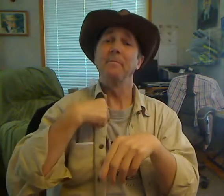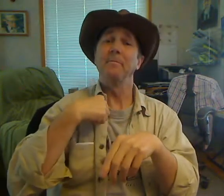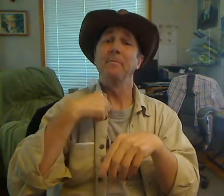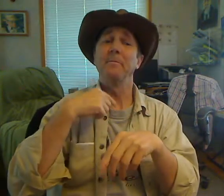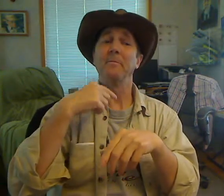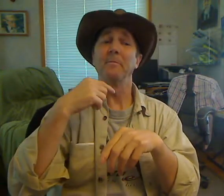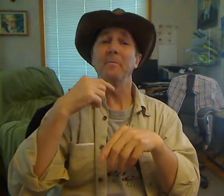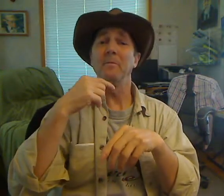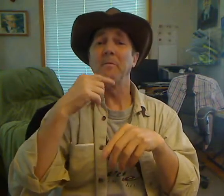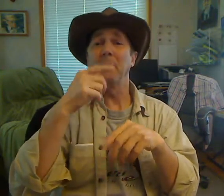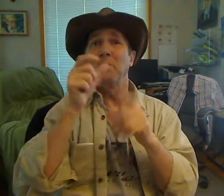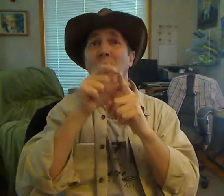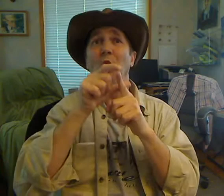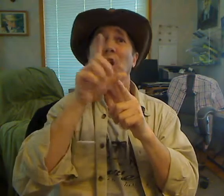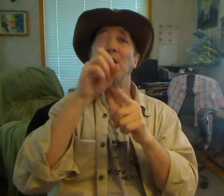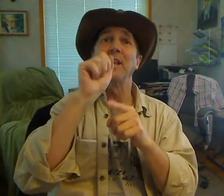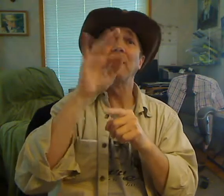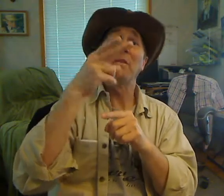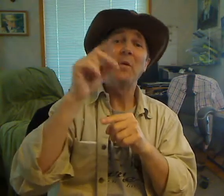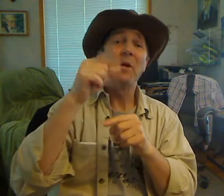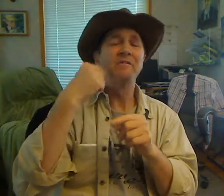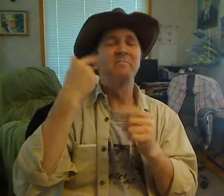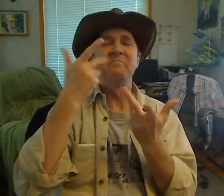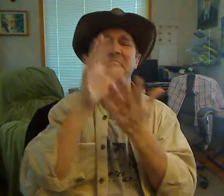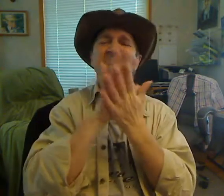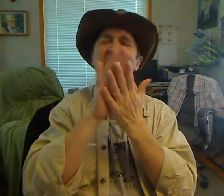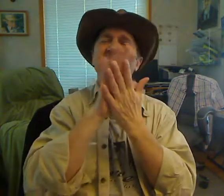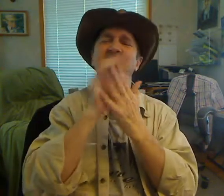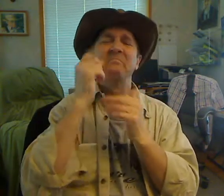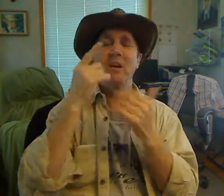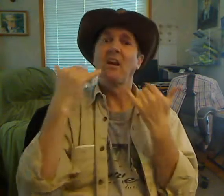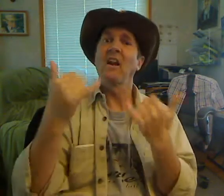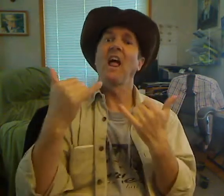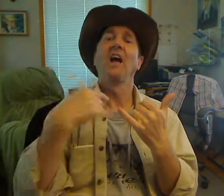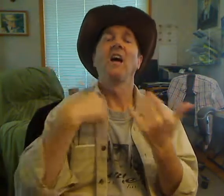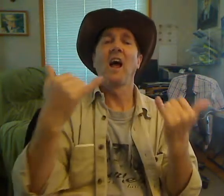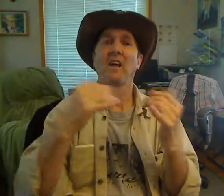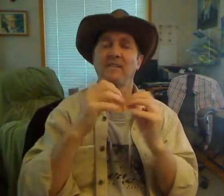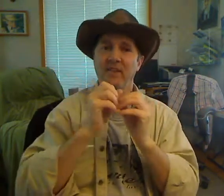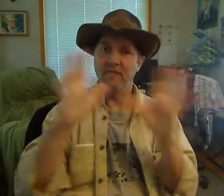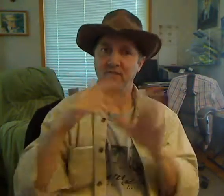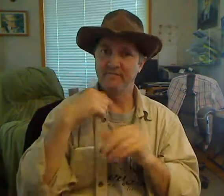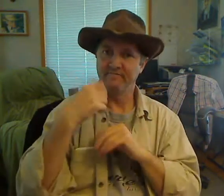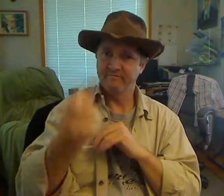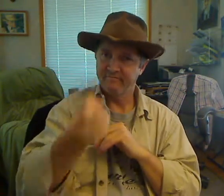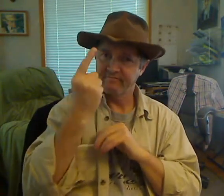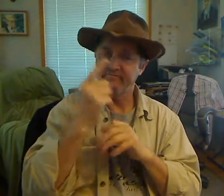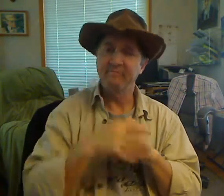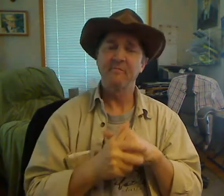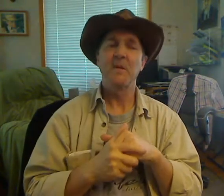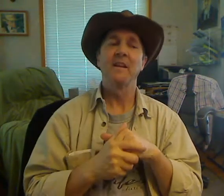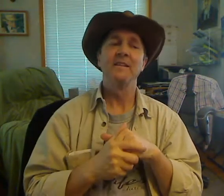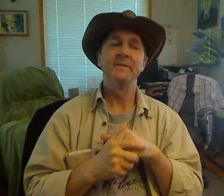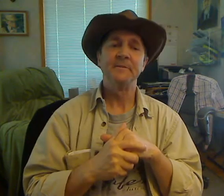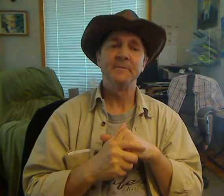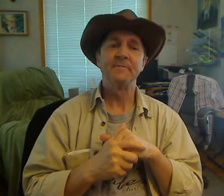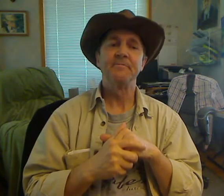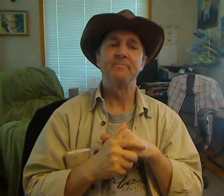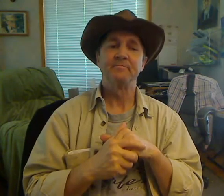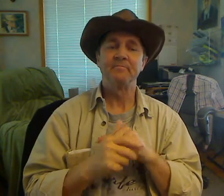than other women to have a child with birth defects. Nearly 40 types of birth defects were found to be significantly more